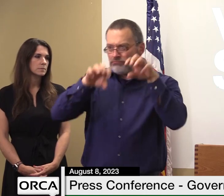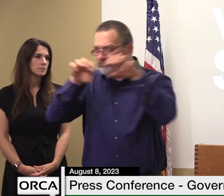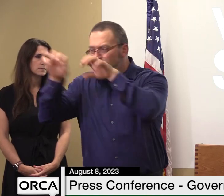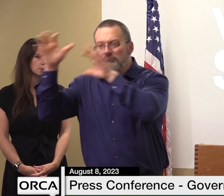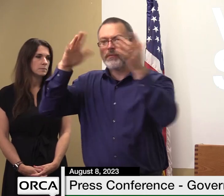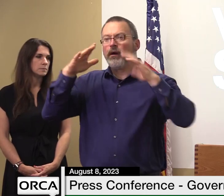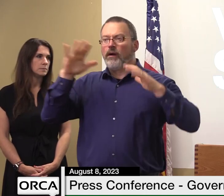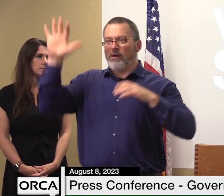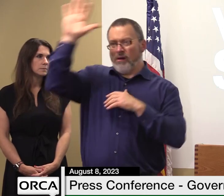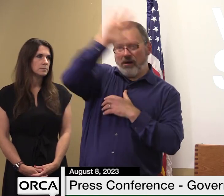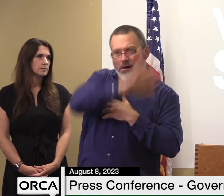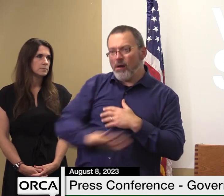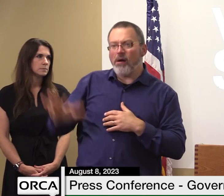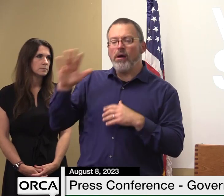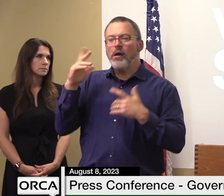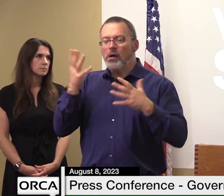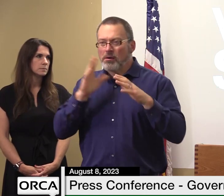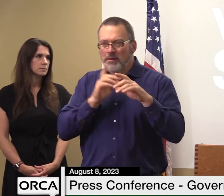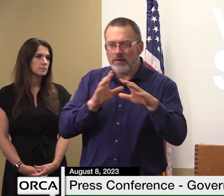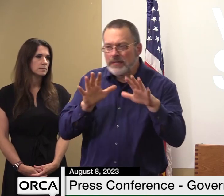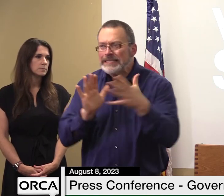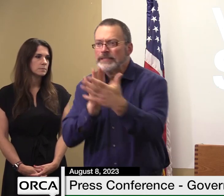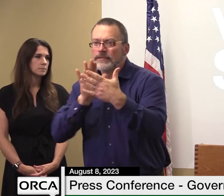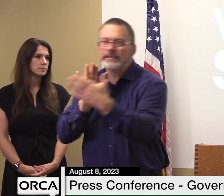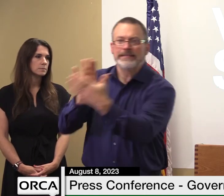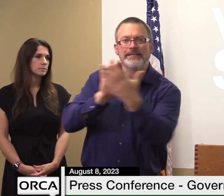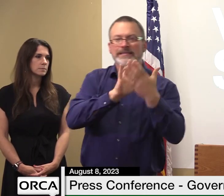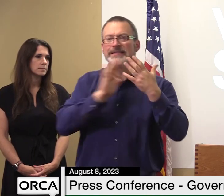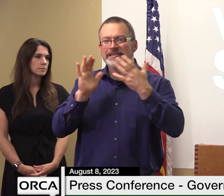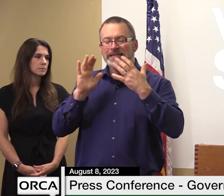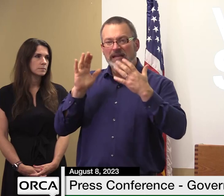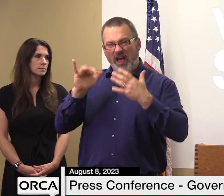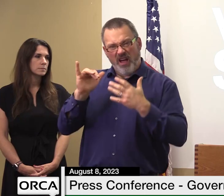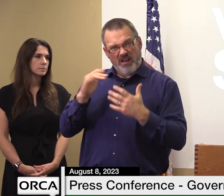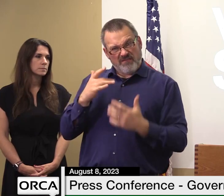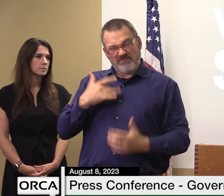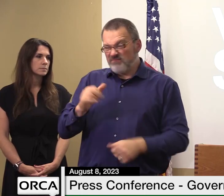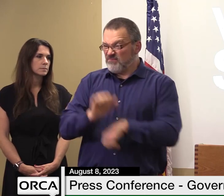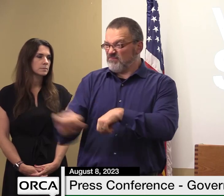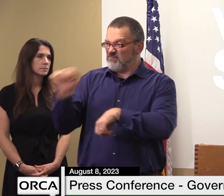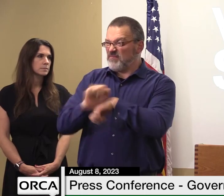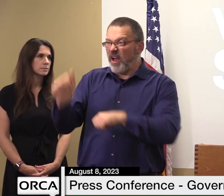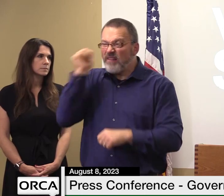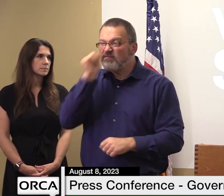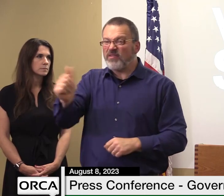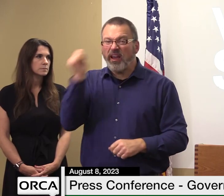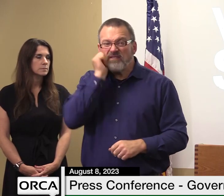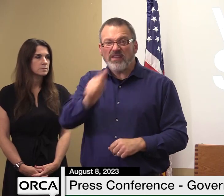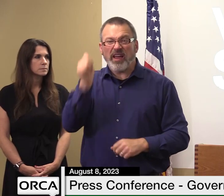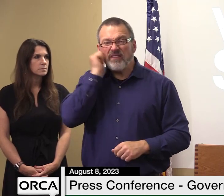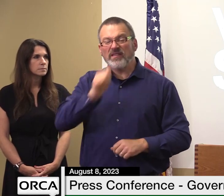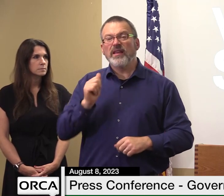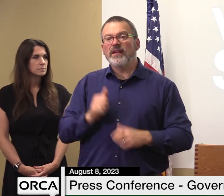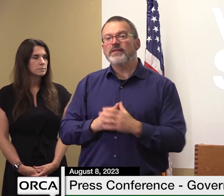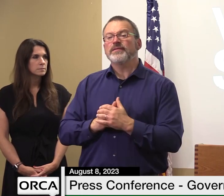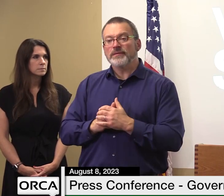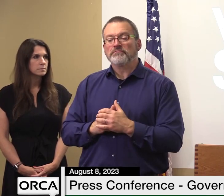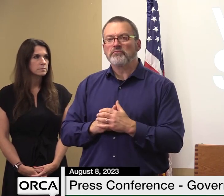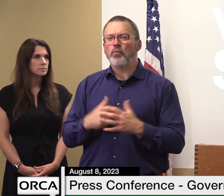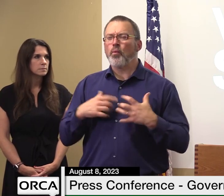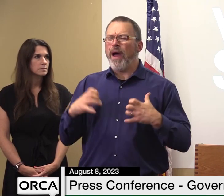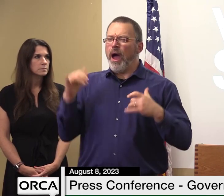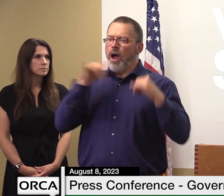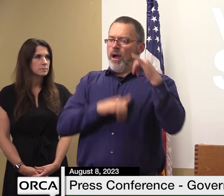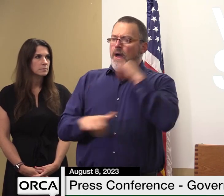and intense storms we experience almost every day I want to again express my sincere appreciation to all those who